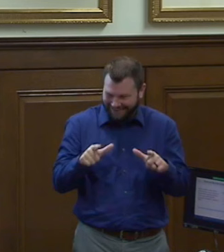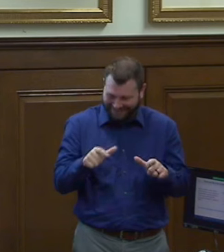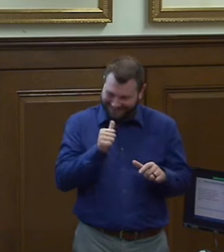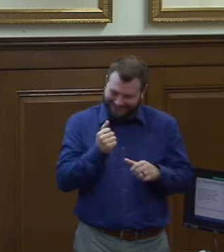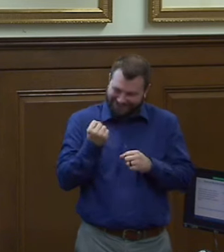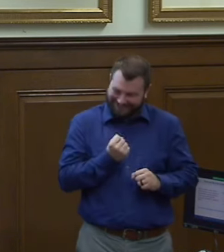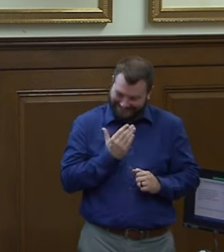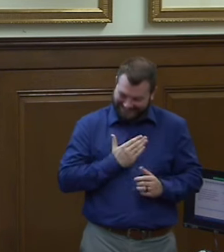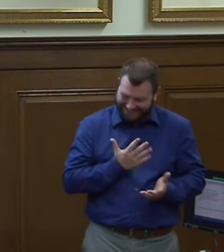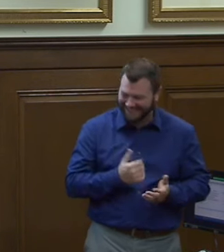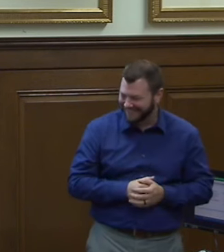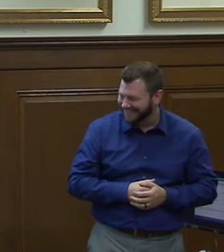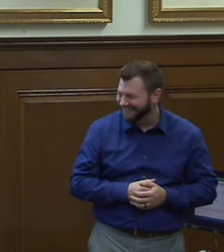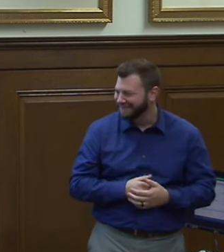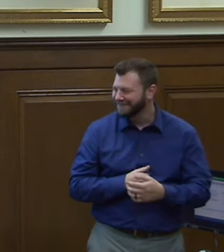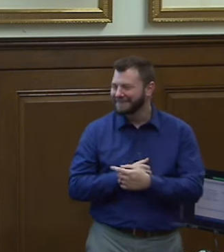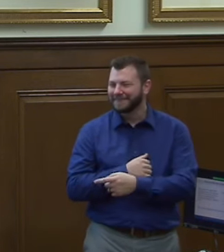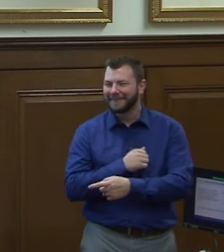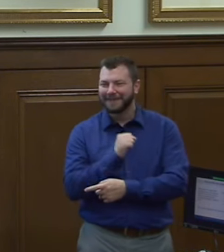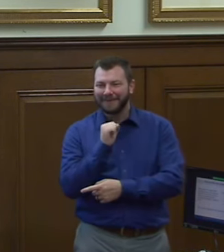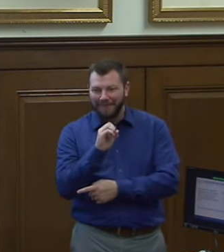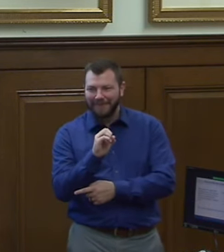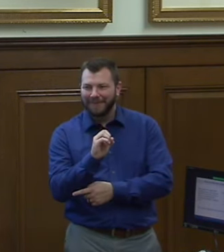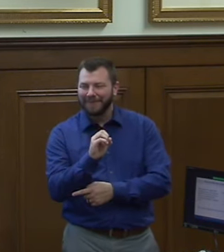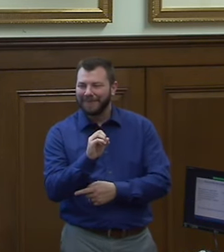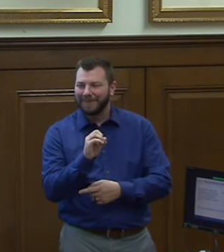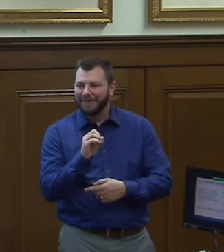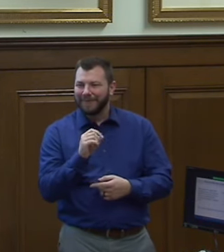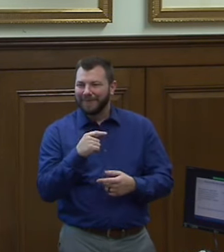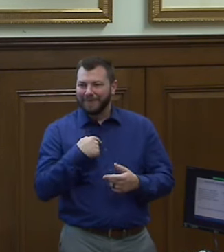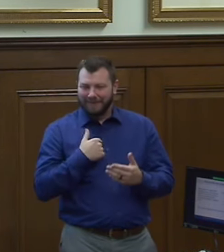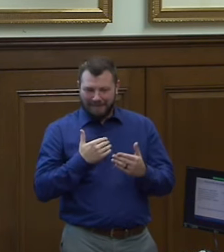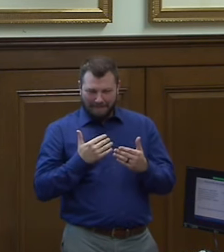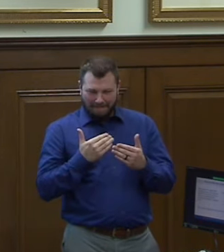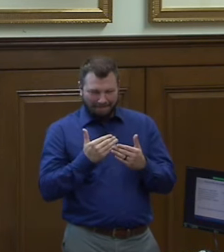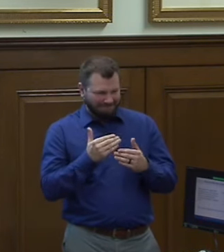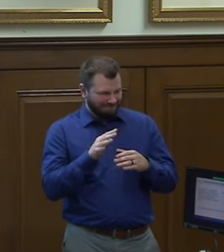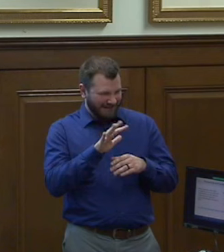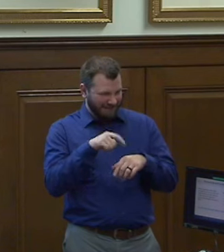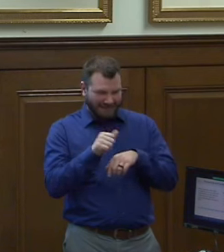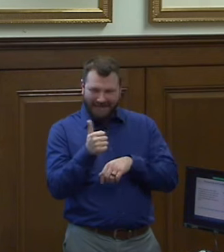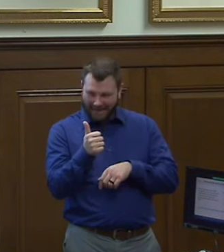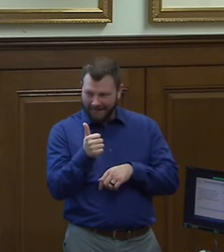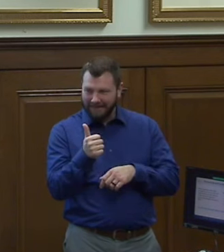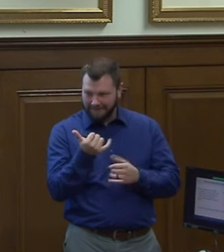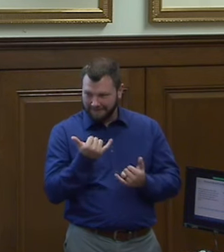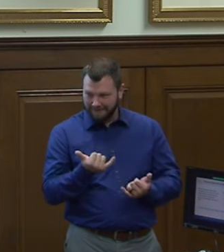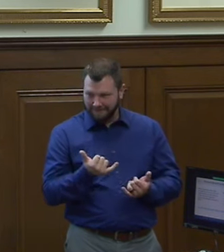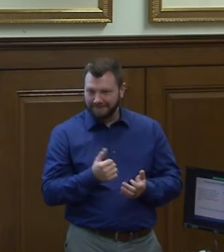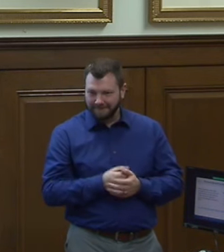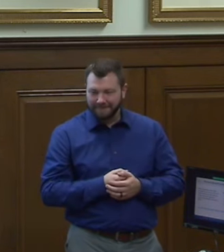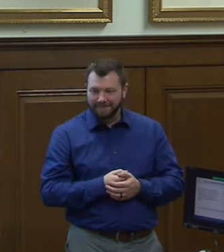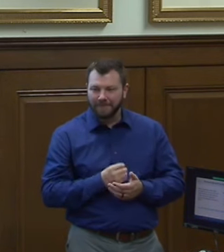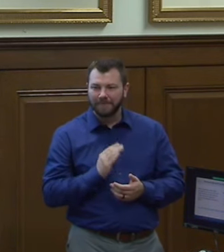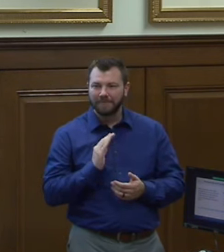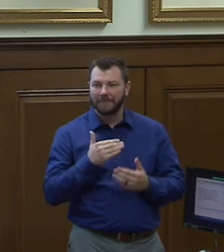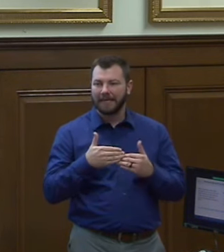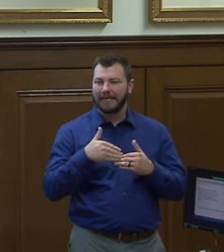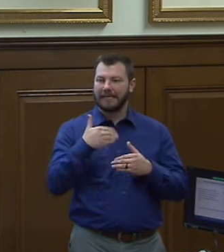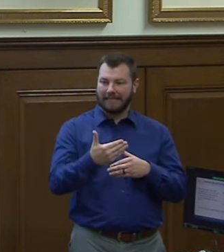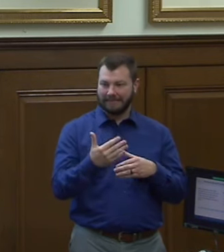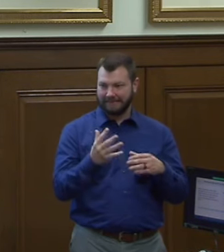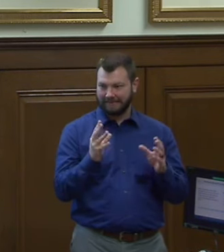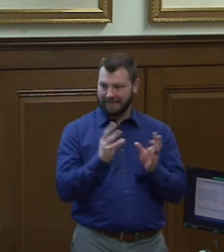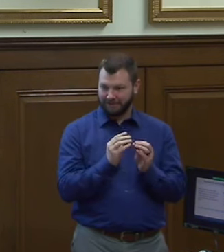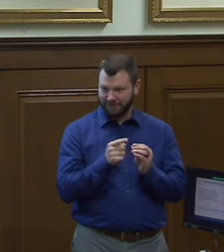um so we are at uh just around 10 o'clock and our next session